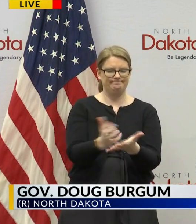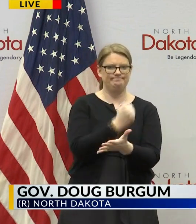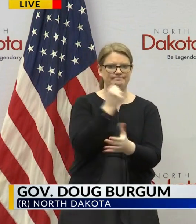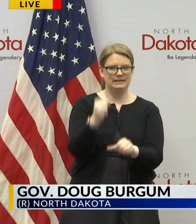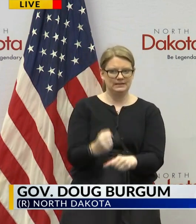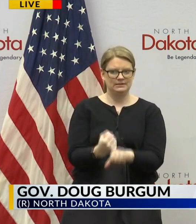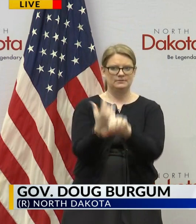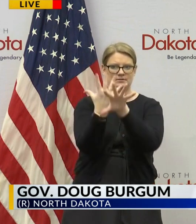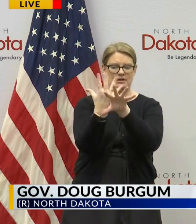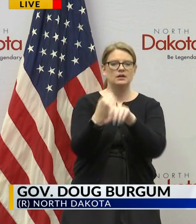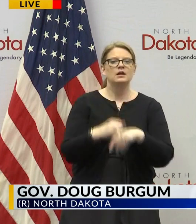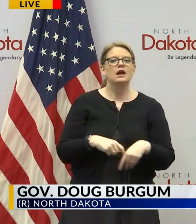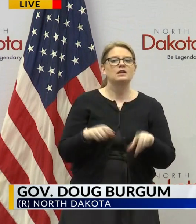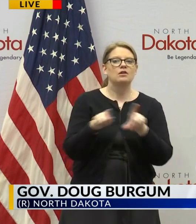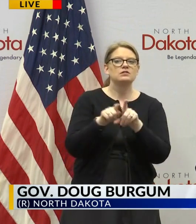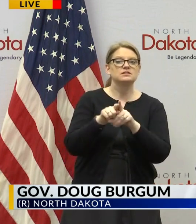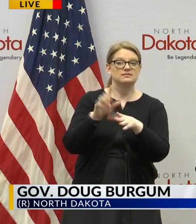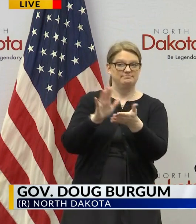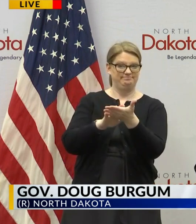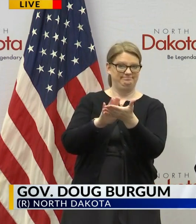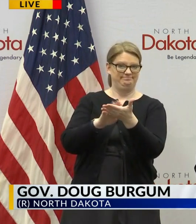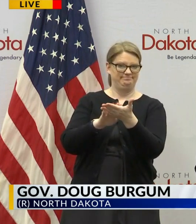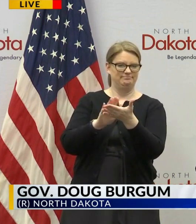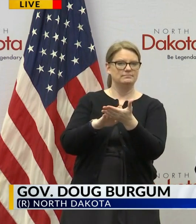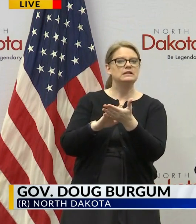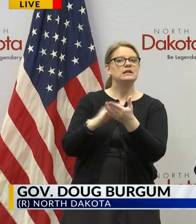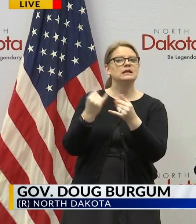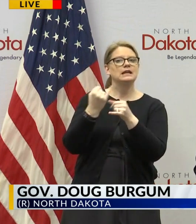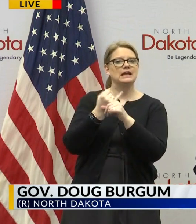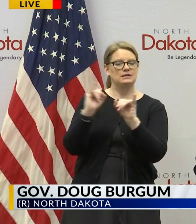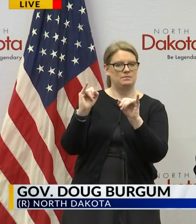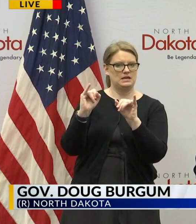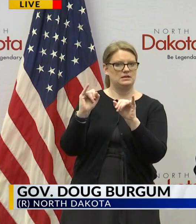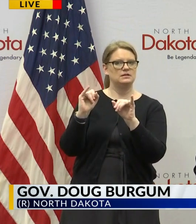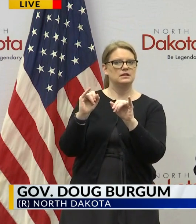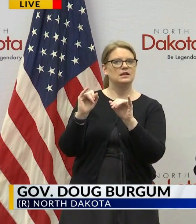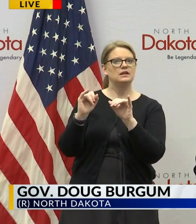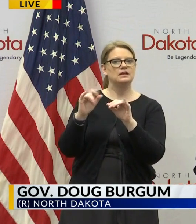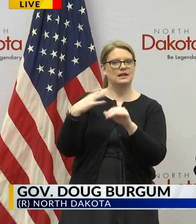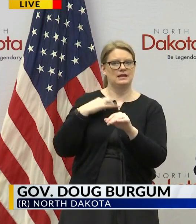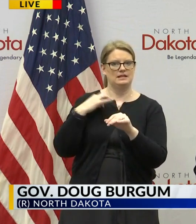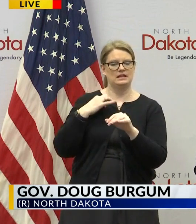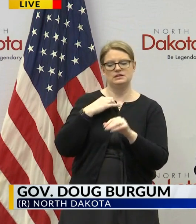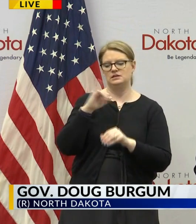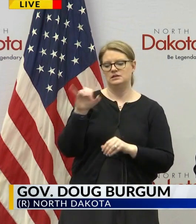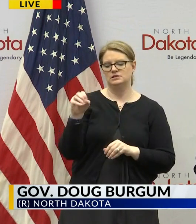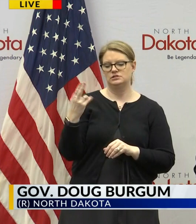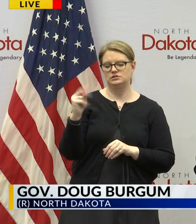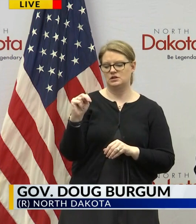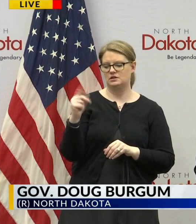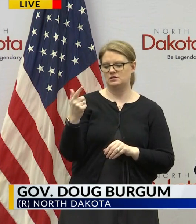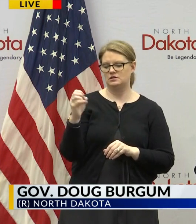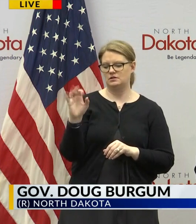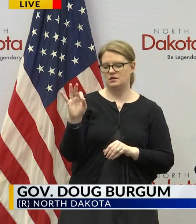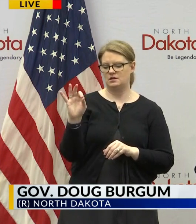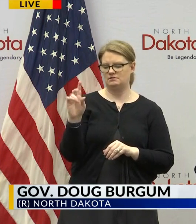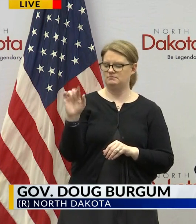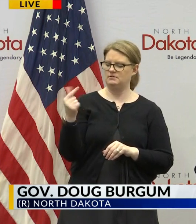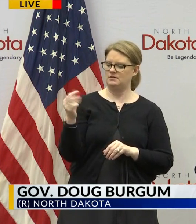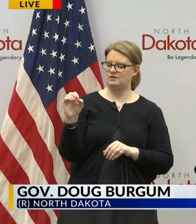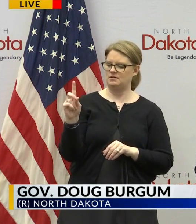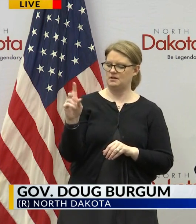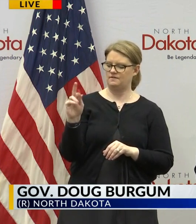a shout out to our independently elected North Dakota Insurance Commissioner John Godfried who's been working